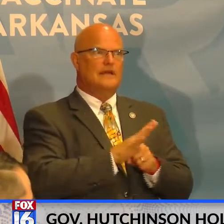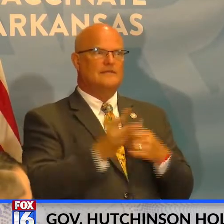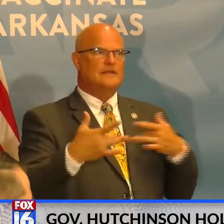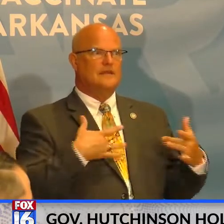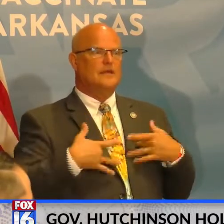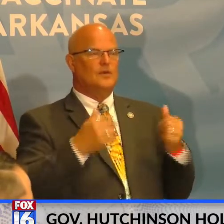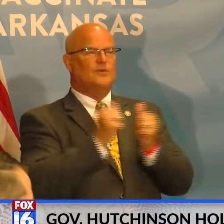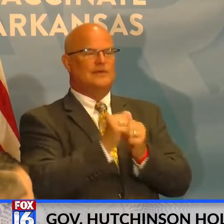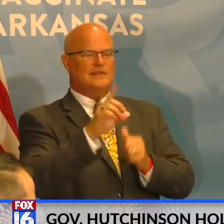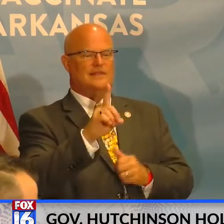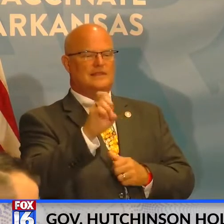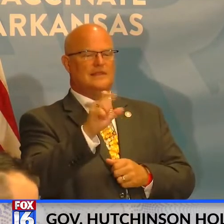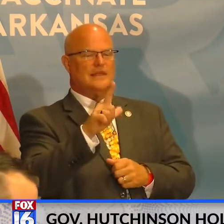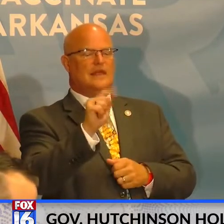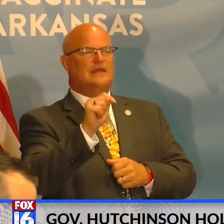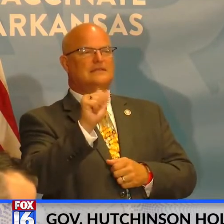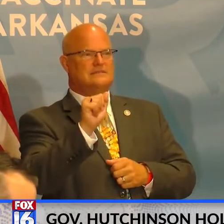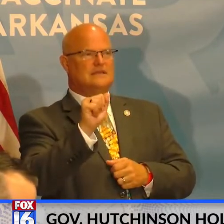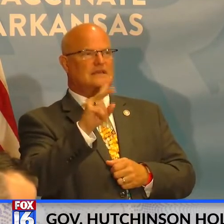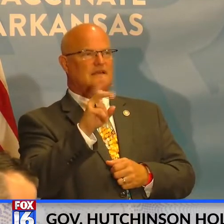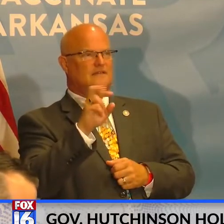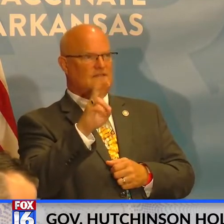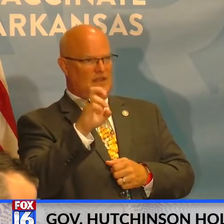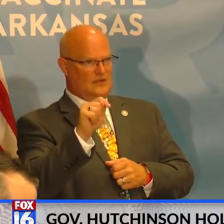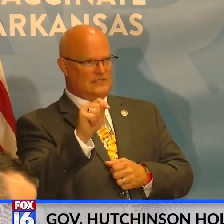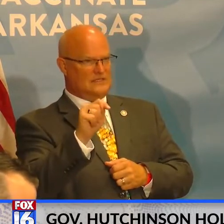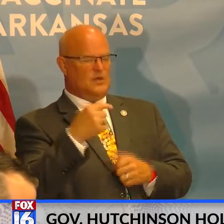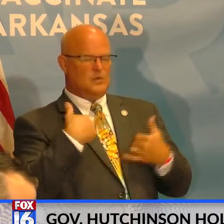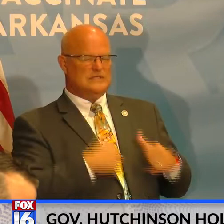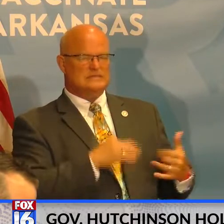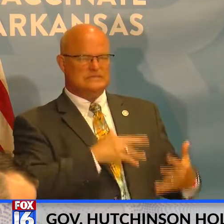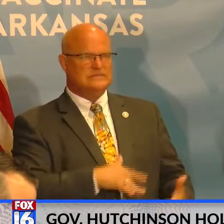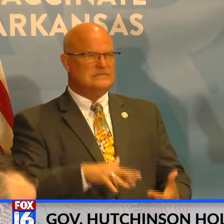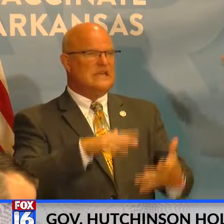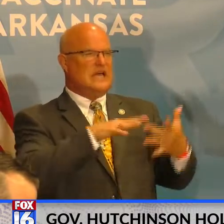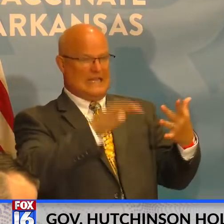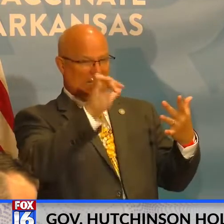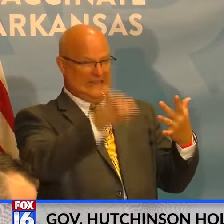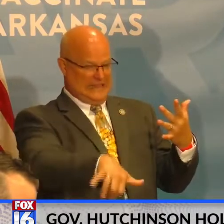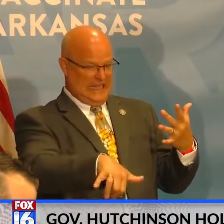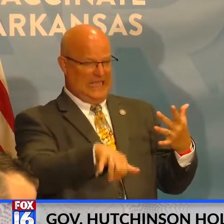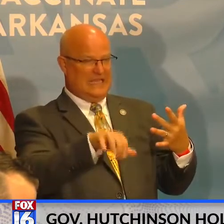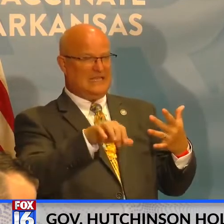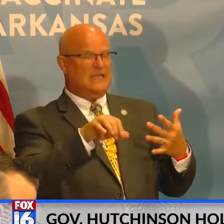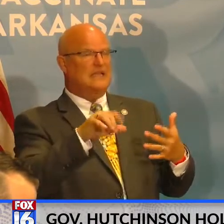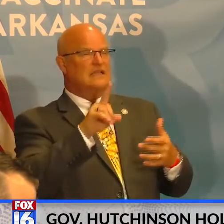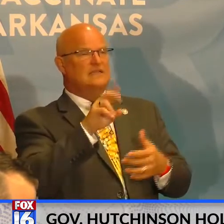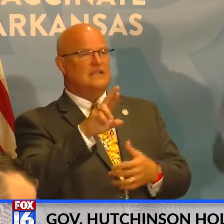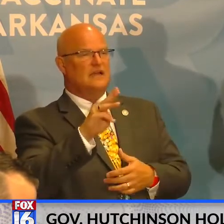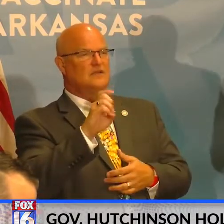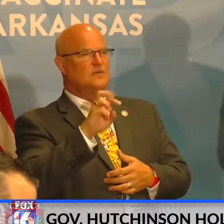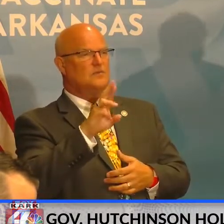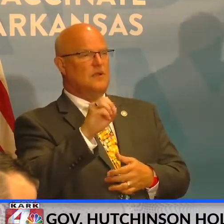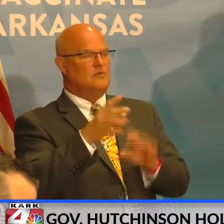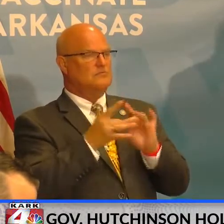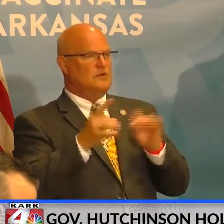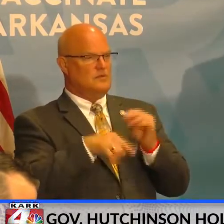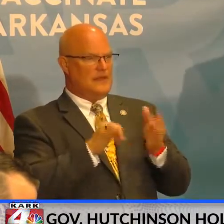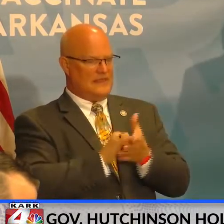with the delta variant. Uh, and so we're still studying the Lambda variant, but I think, uh, Dr. Romero should comment on that.